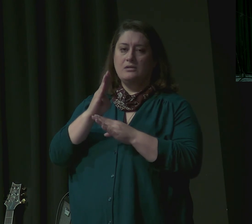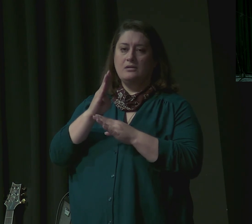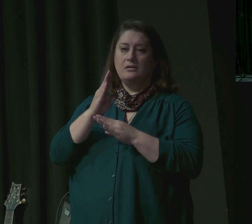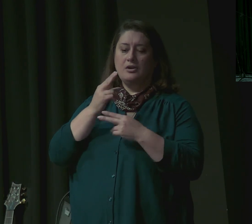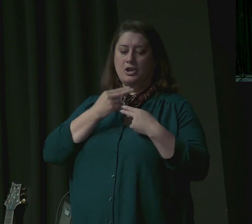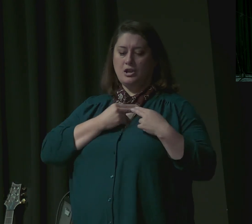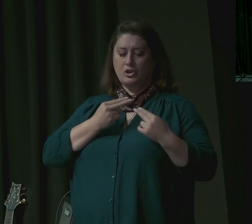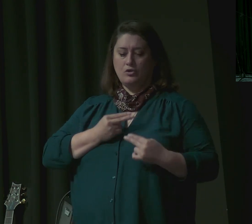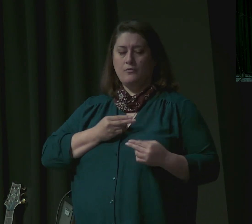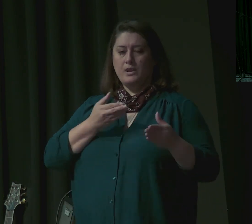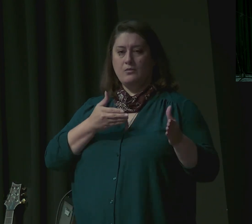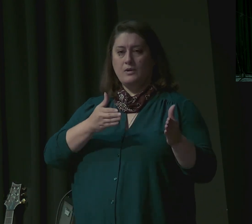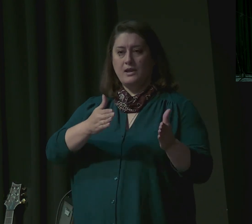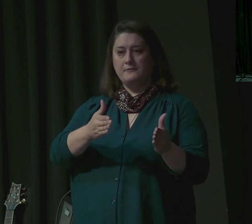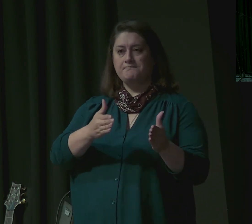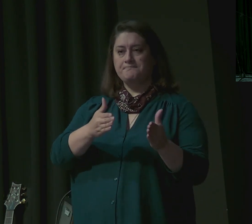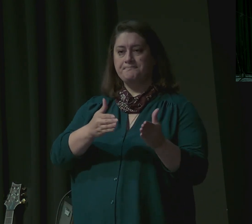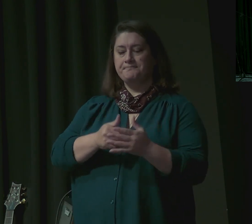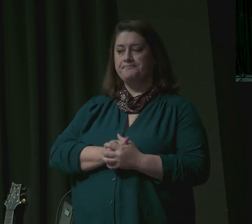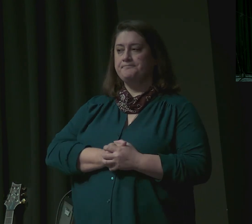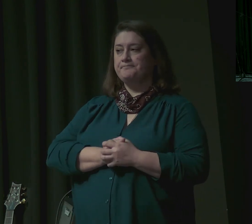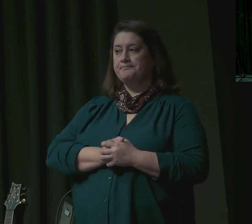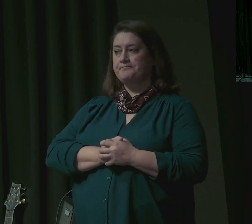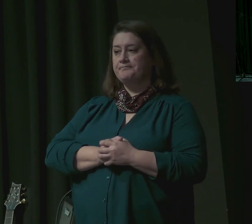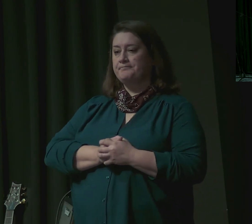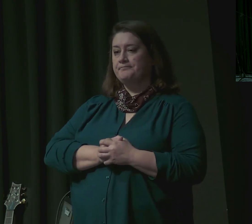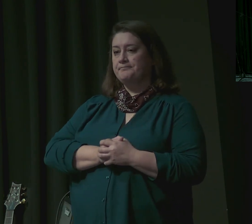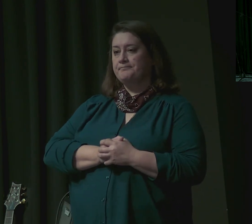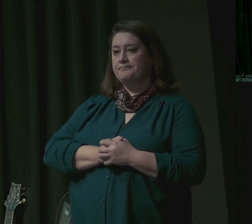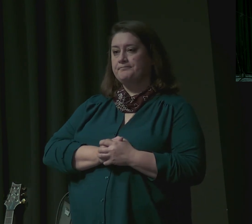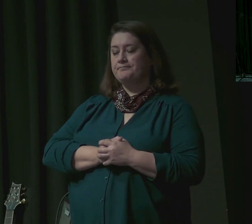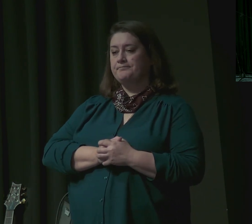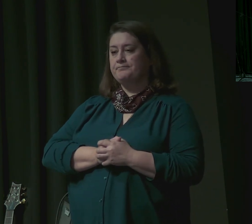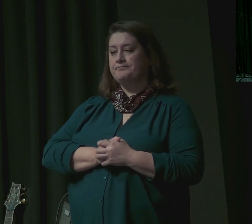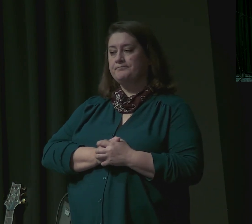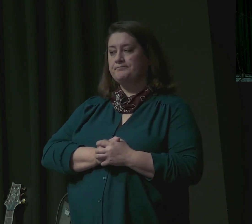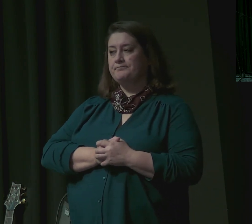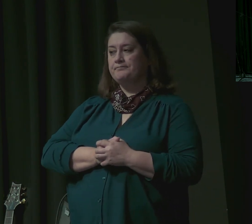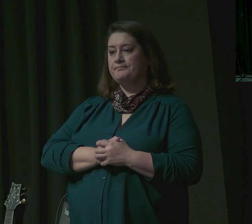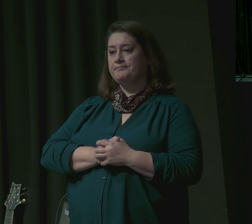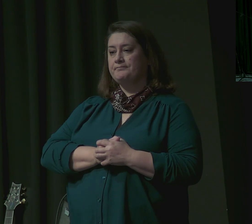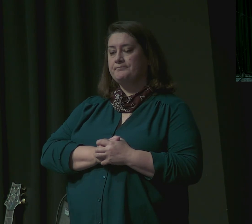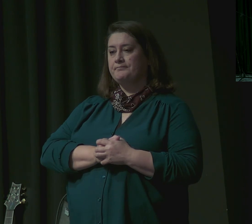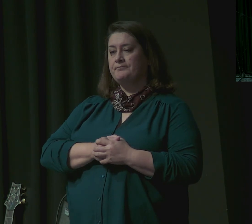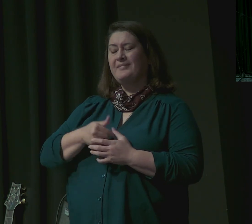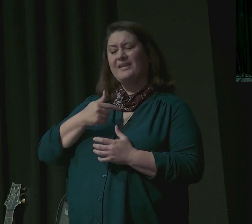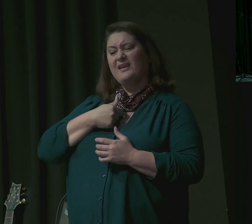and he also writes in verse 24 I fear that perhaps when I come I may find you not as I wish